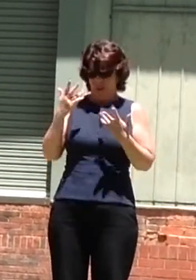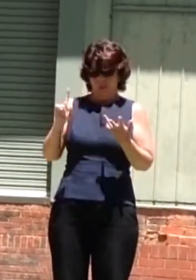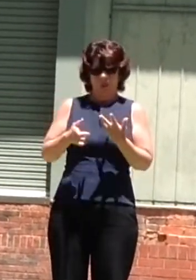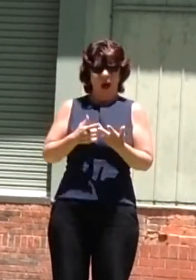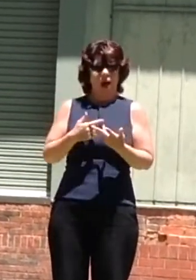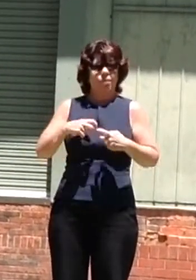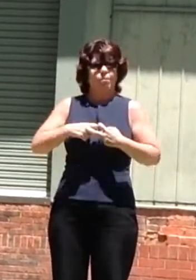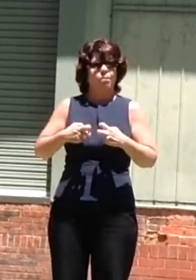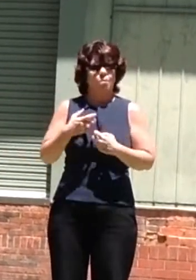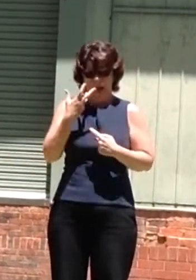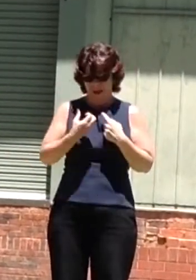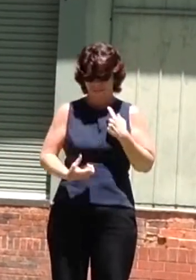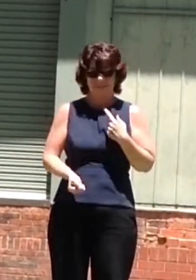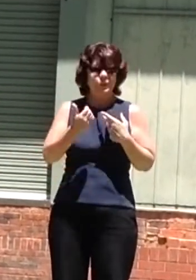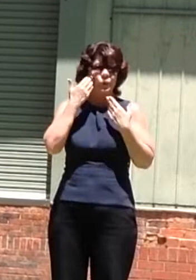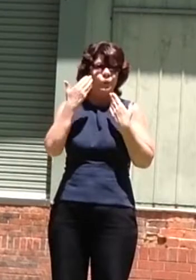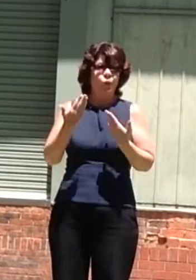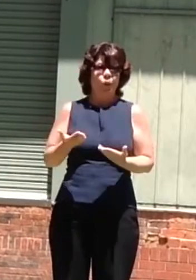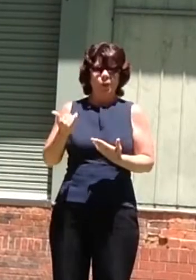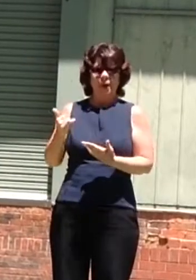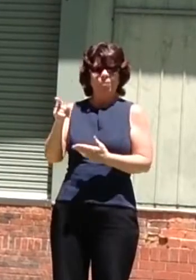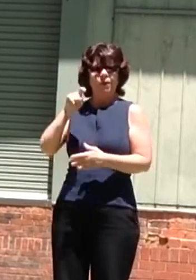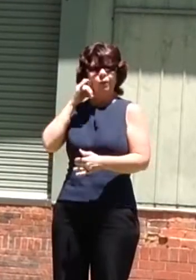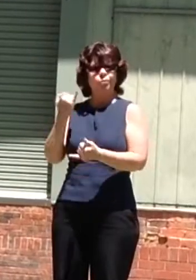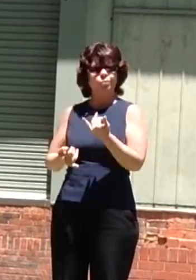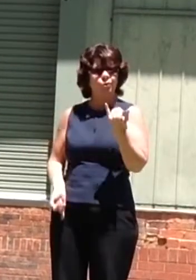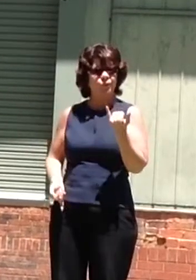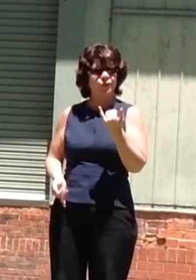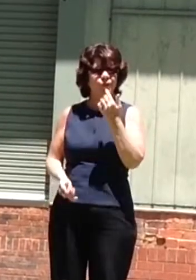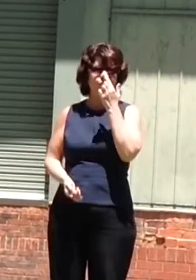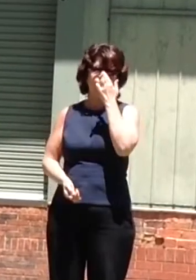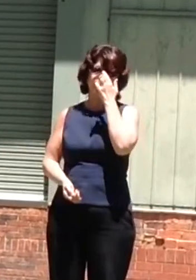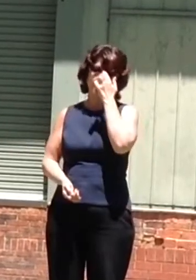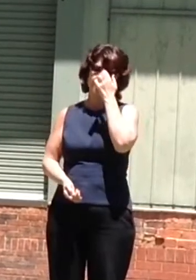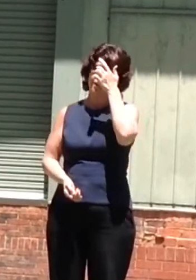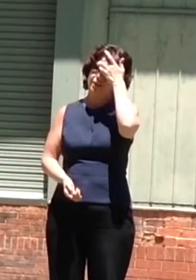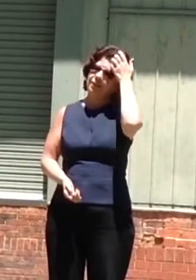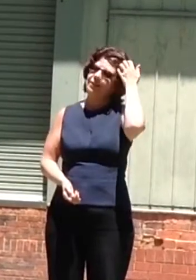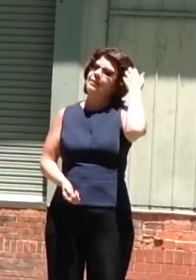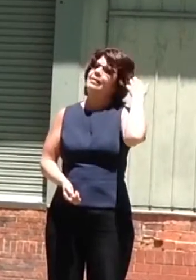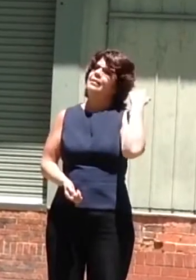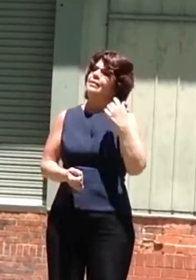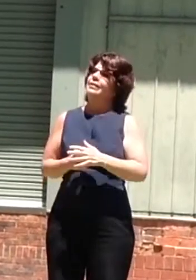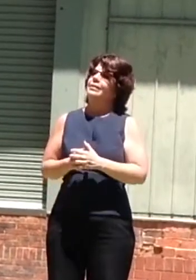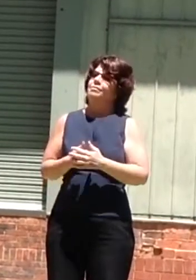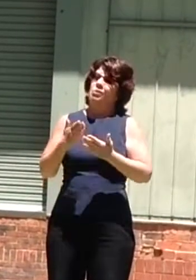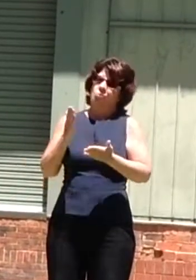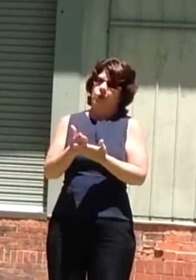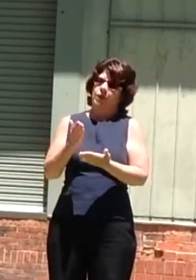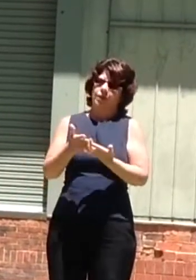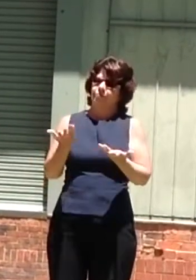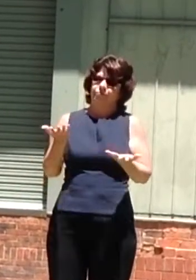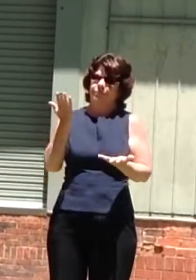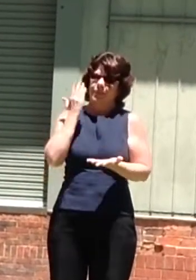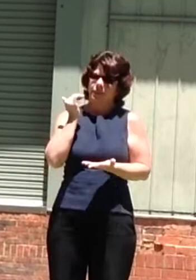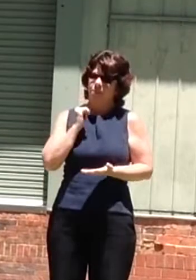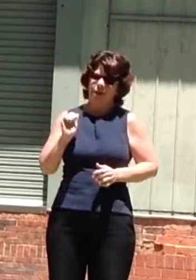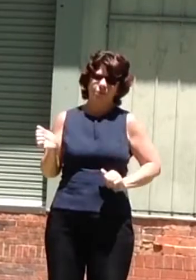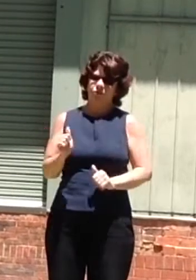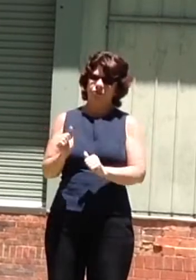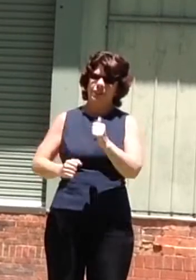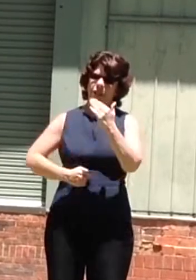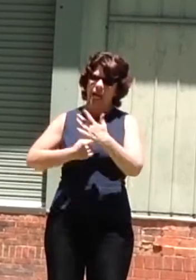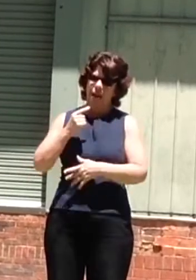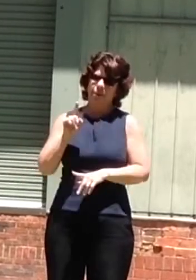damage that may or may not do to my back. Ultimately now, it wouldn't have made much difference because the spinal